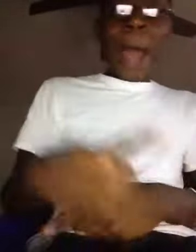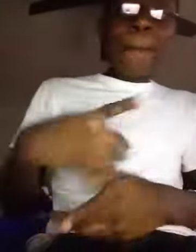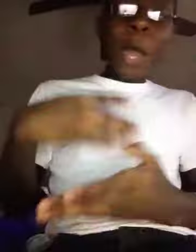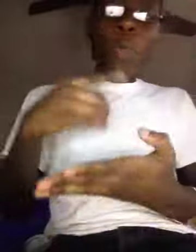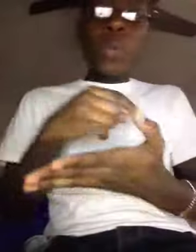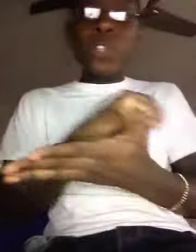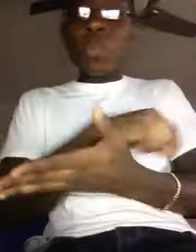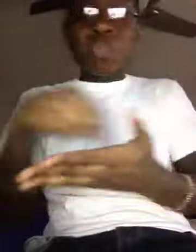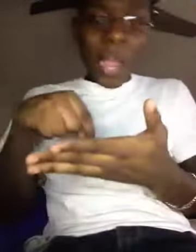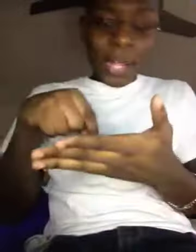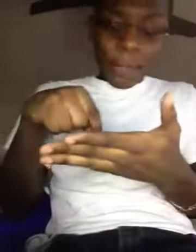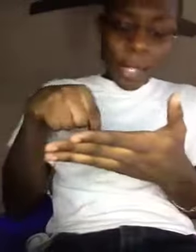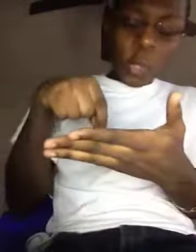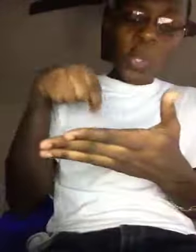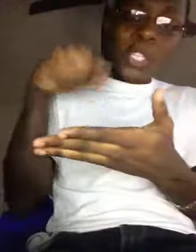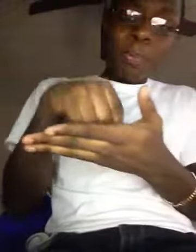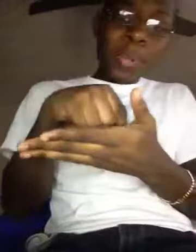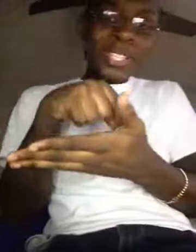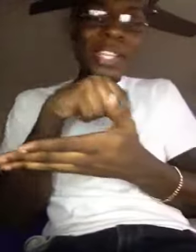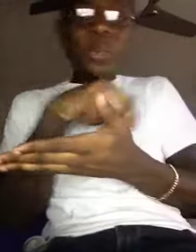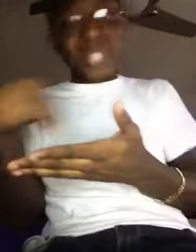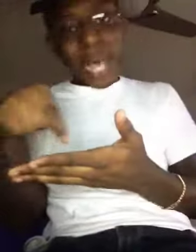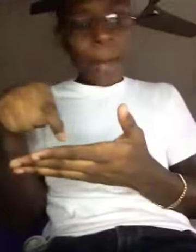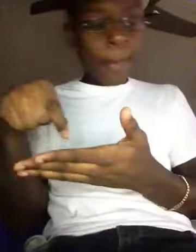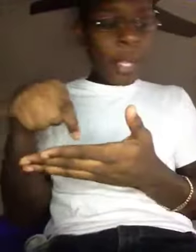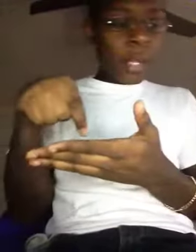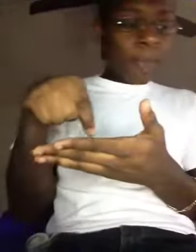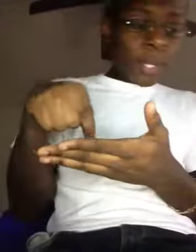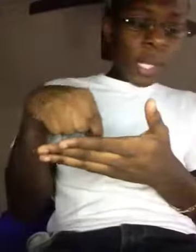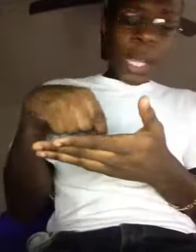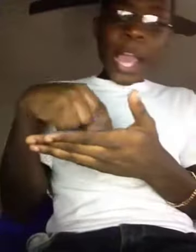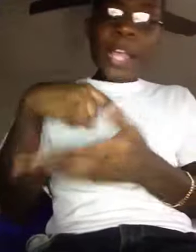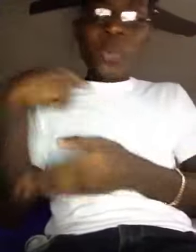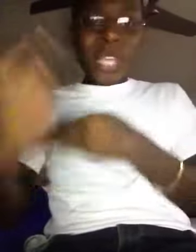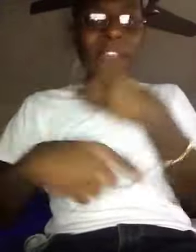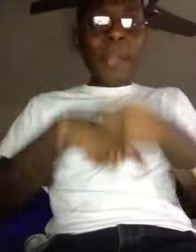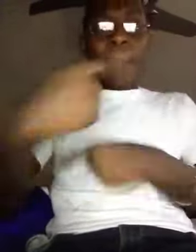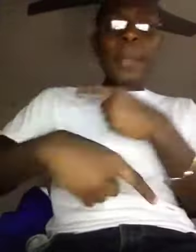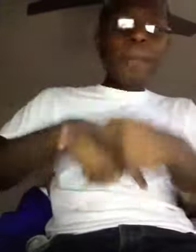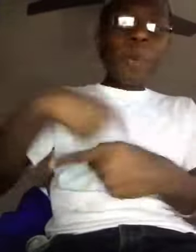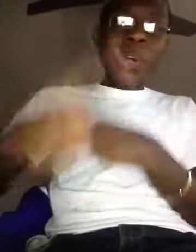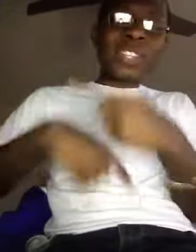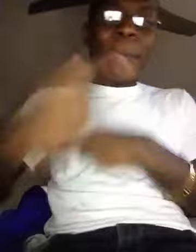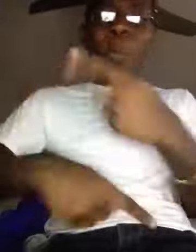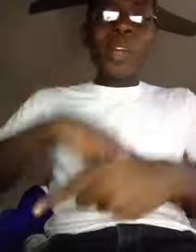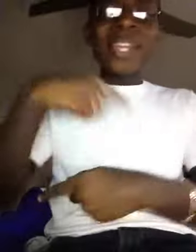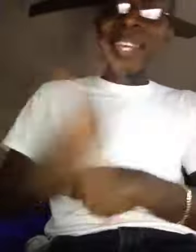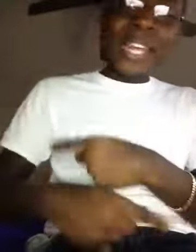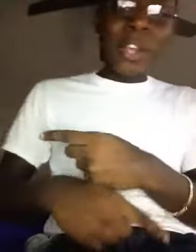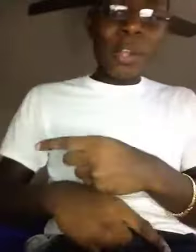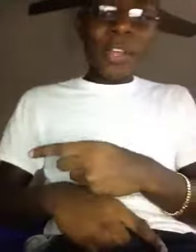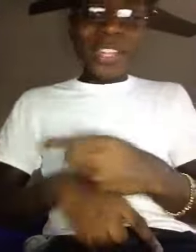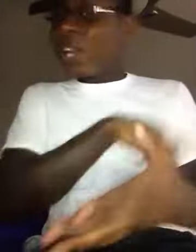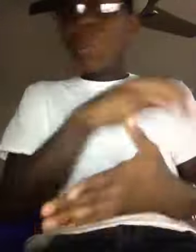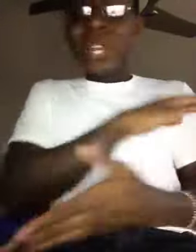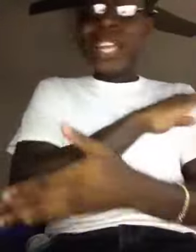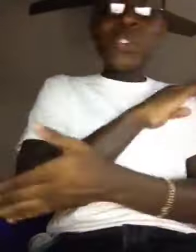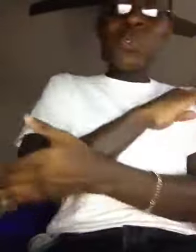how about when you write, you expressing your time, and you give the people what they want to hear, they don't want to hear you